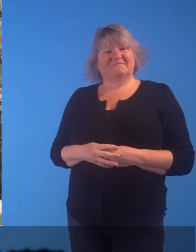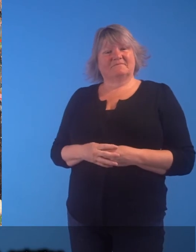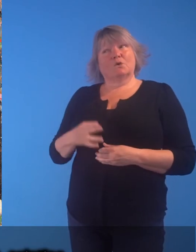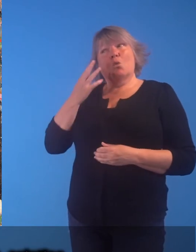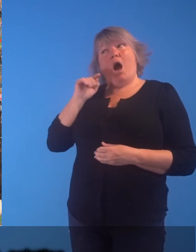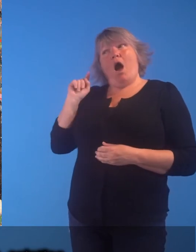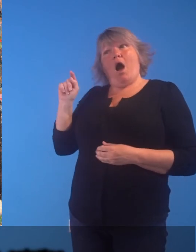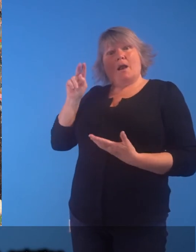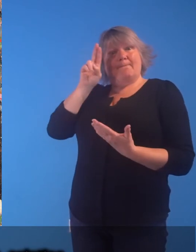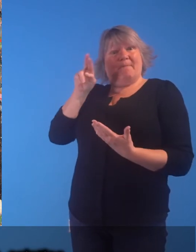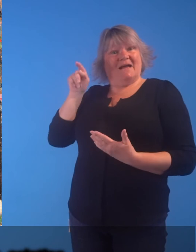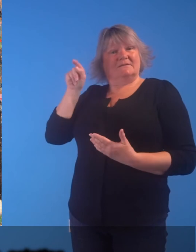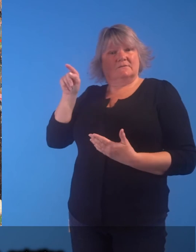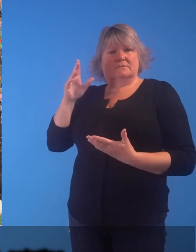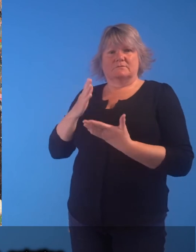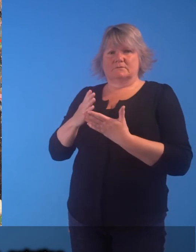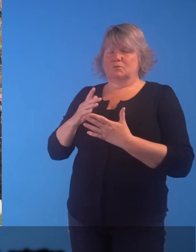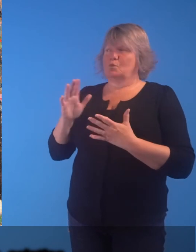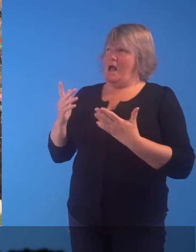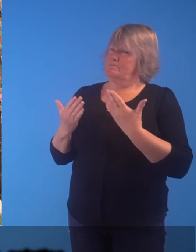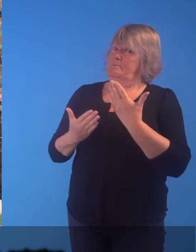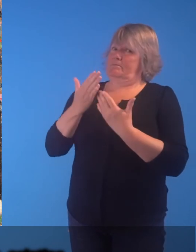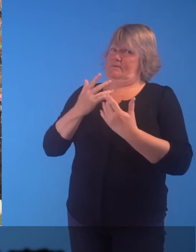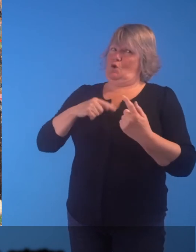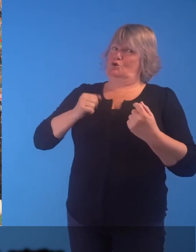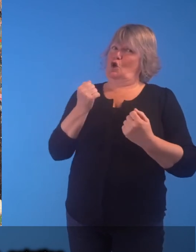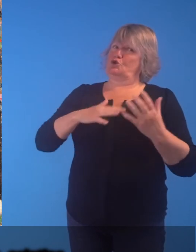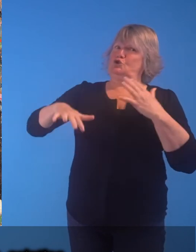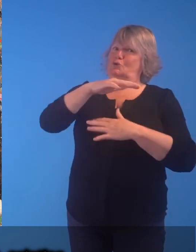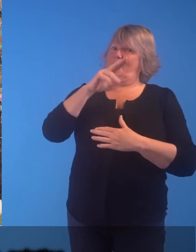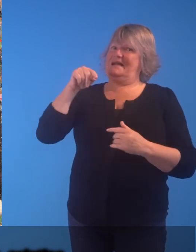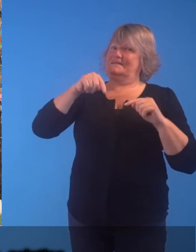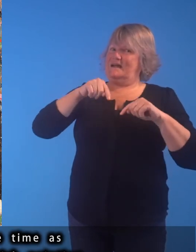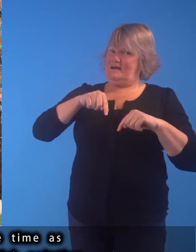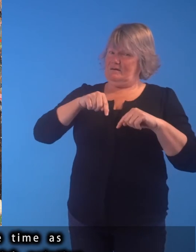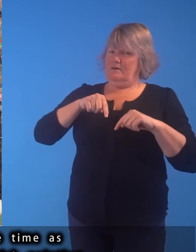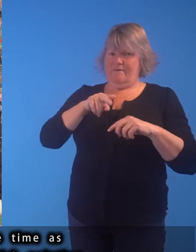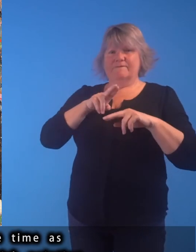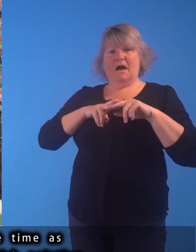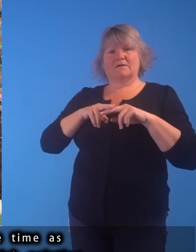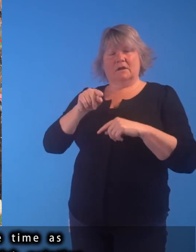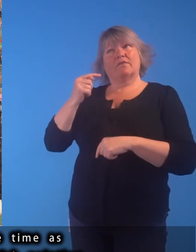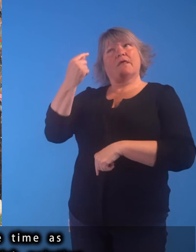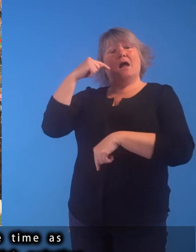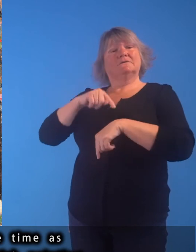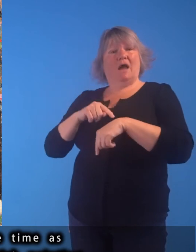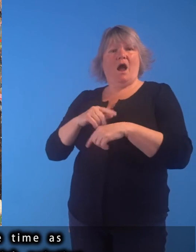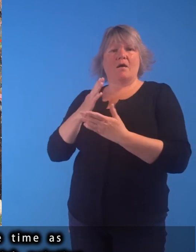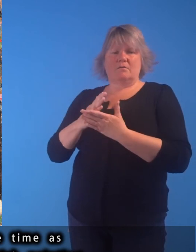When this was painted, it was quite revolutionary in Scottish painting, and Ferguson was regarded at the time as being at the